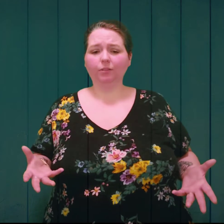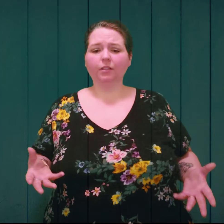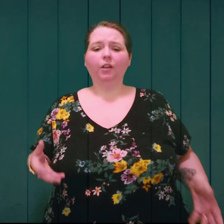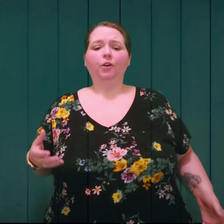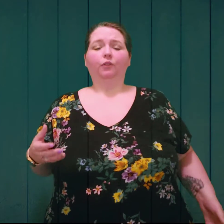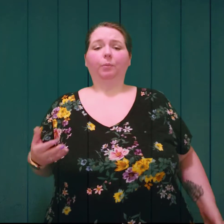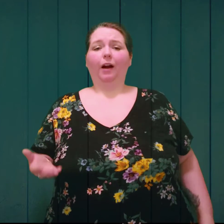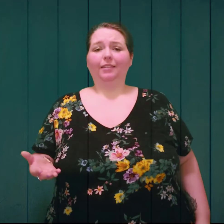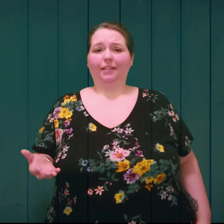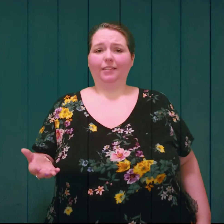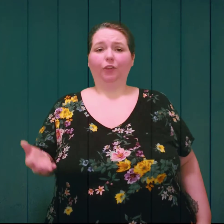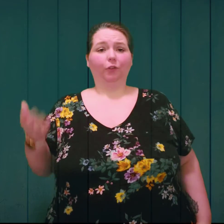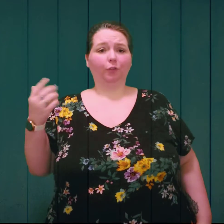for processing their